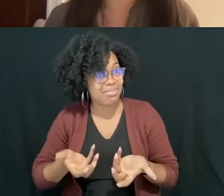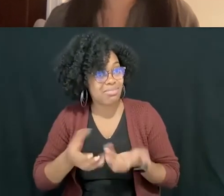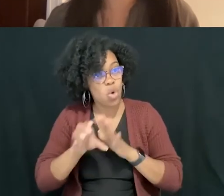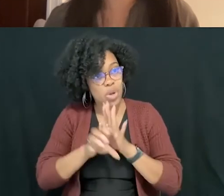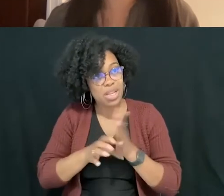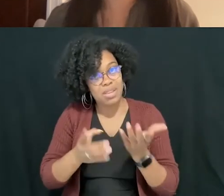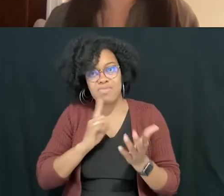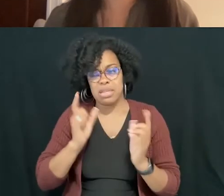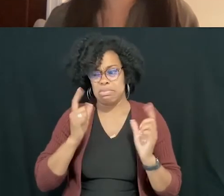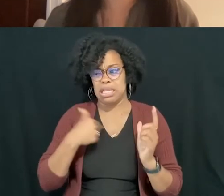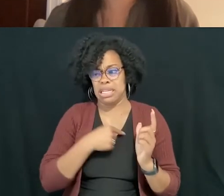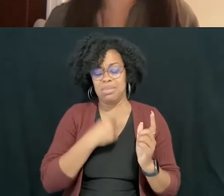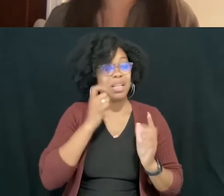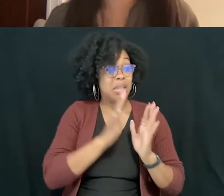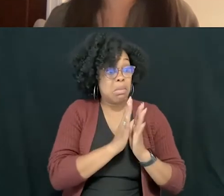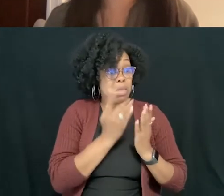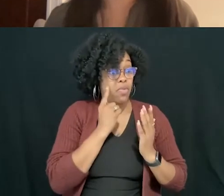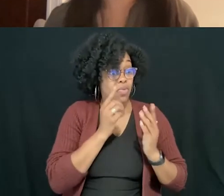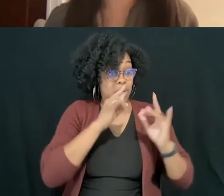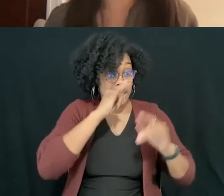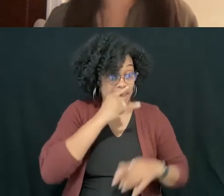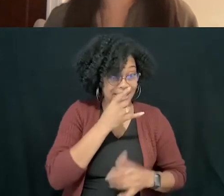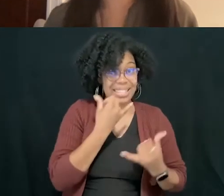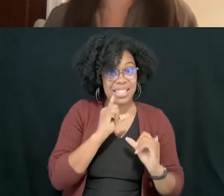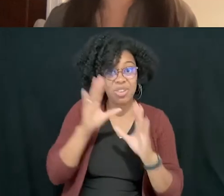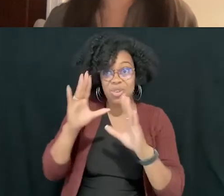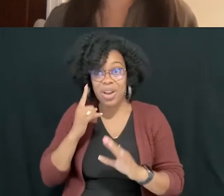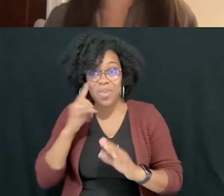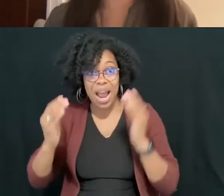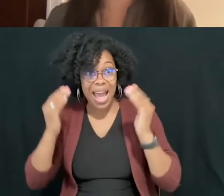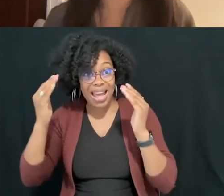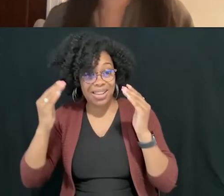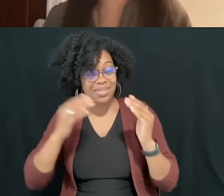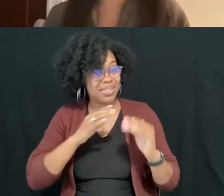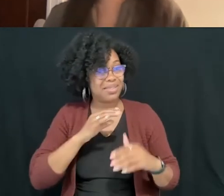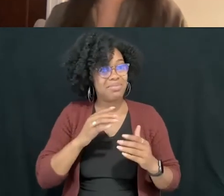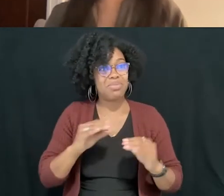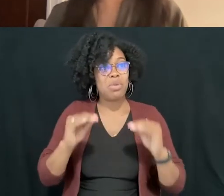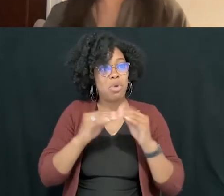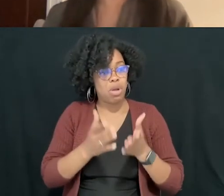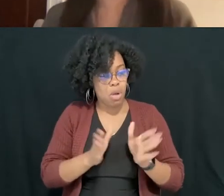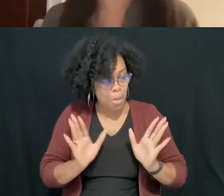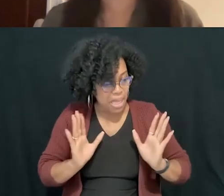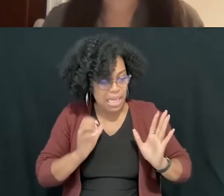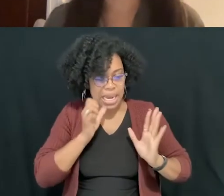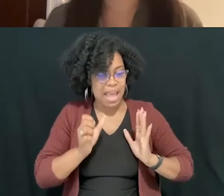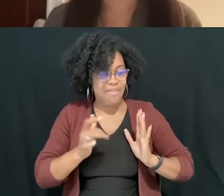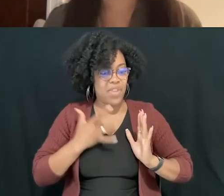books for kids are actually really great for adults because they're kind of very open and non-threatening. And so a lot of